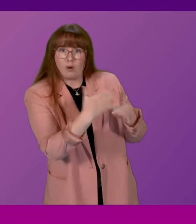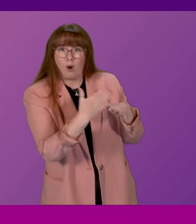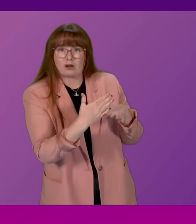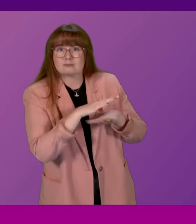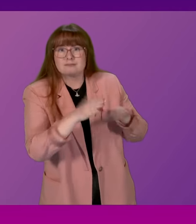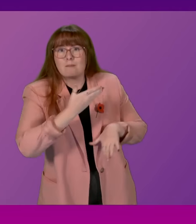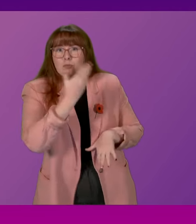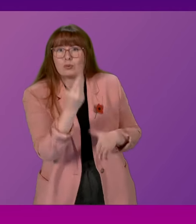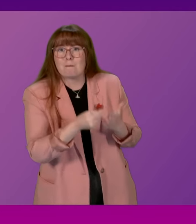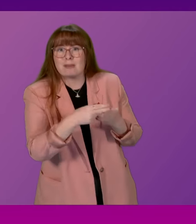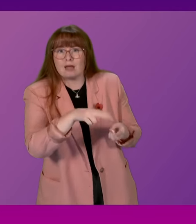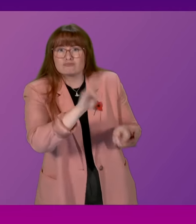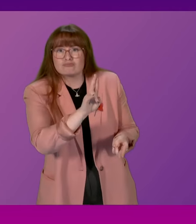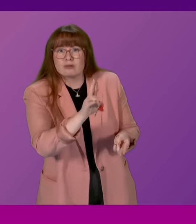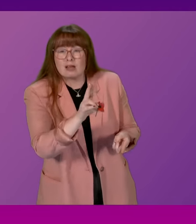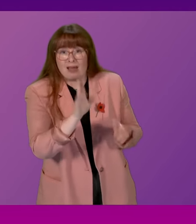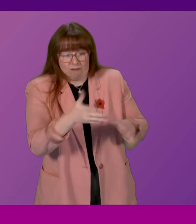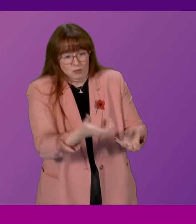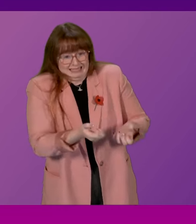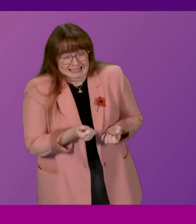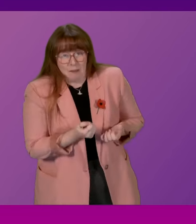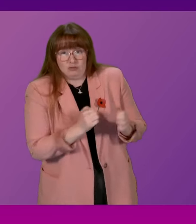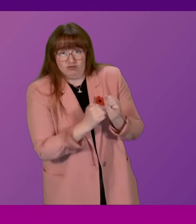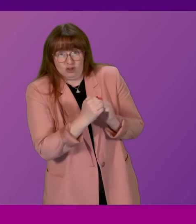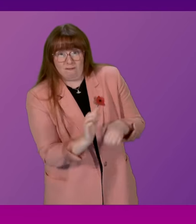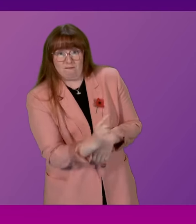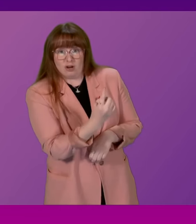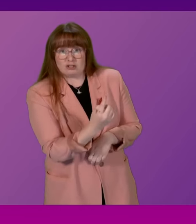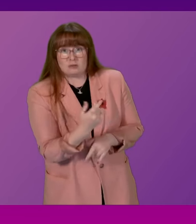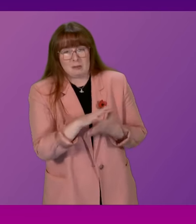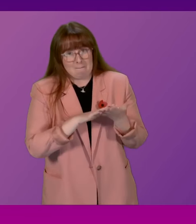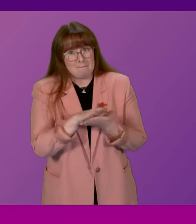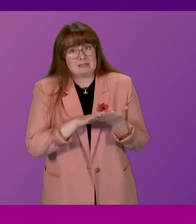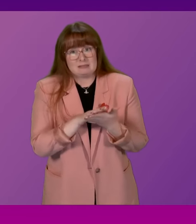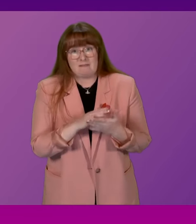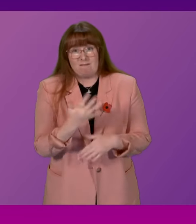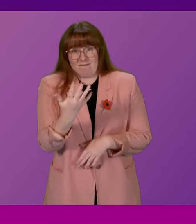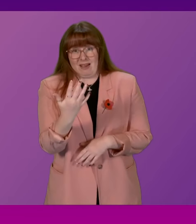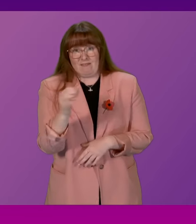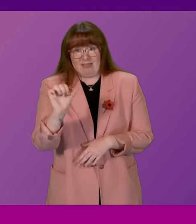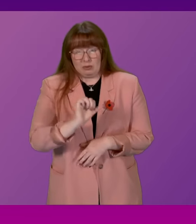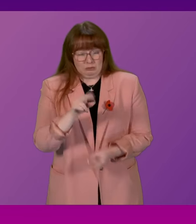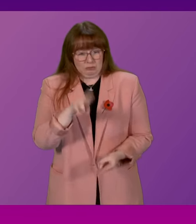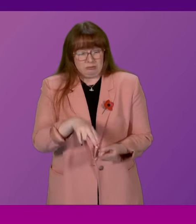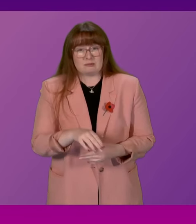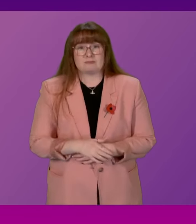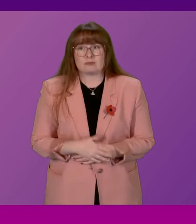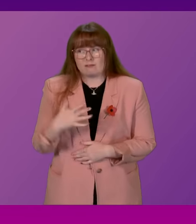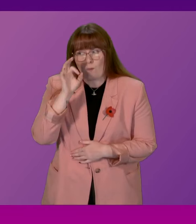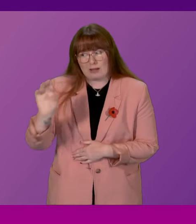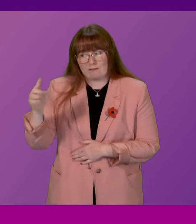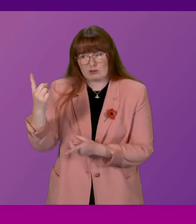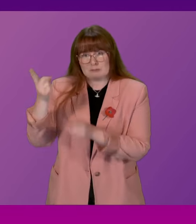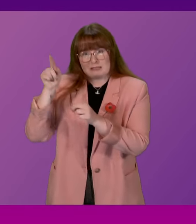the staff accept a new pay structure and the poorest would be losing as much as 5,000. So I have to ask the First Minister,